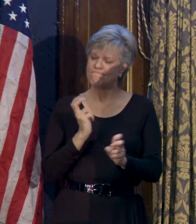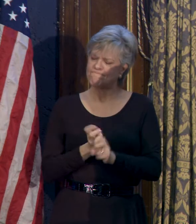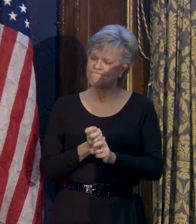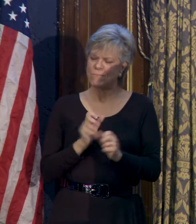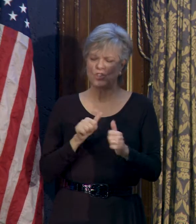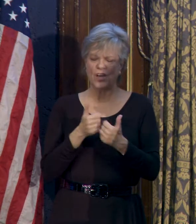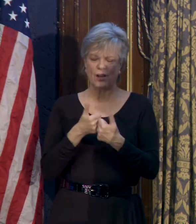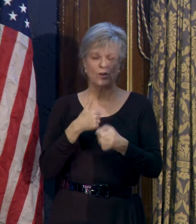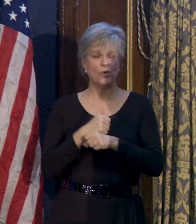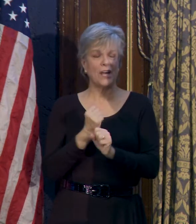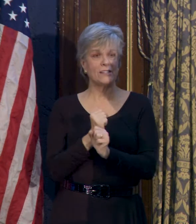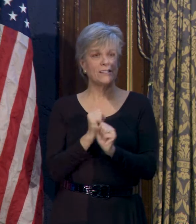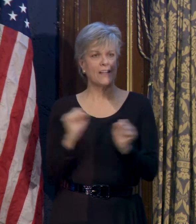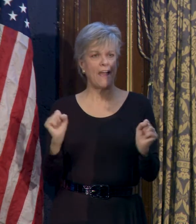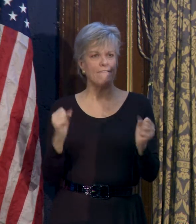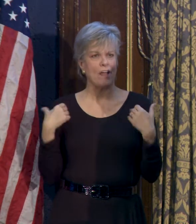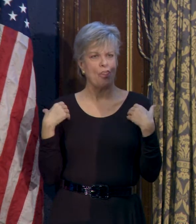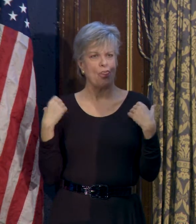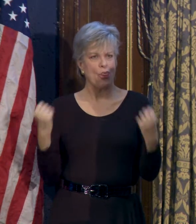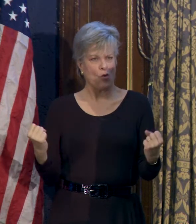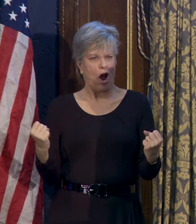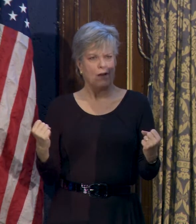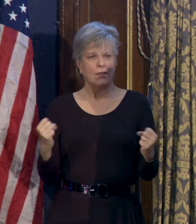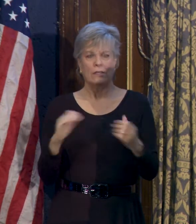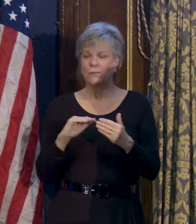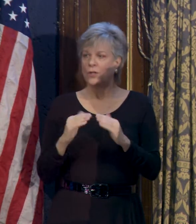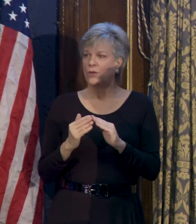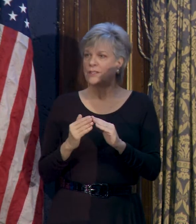communities continues to be gun violence.